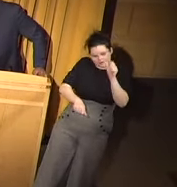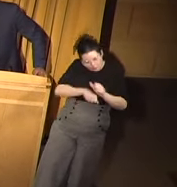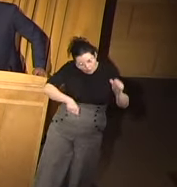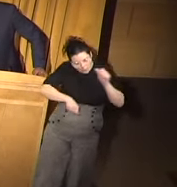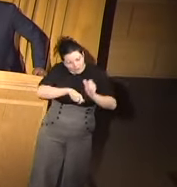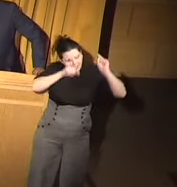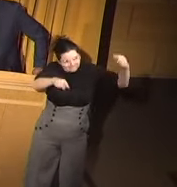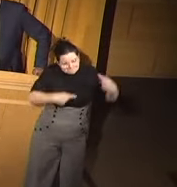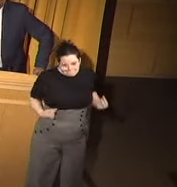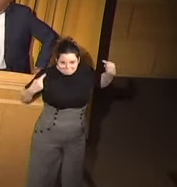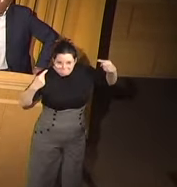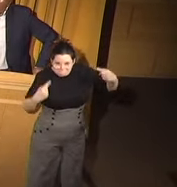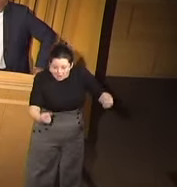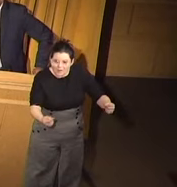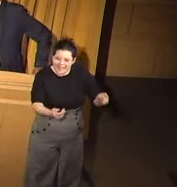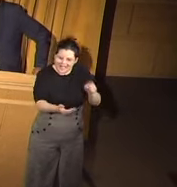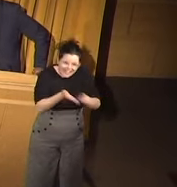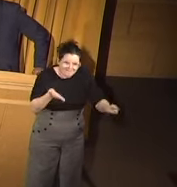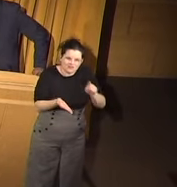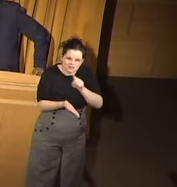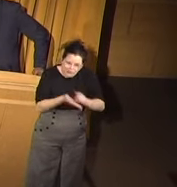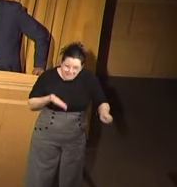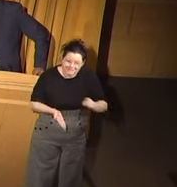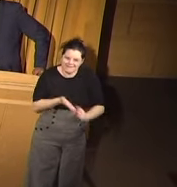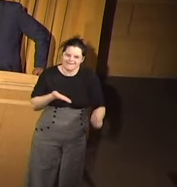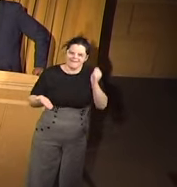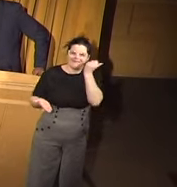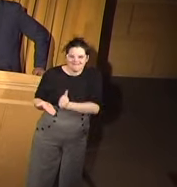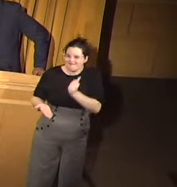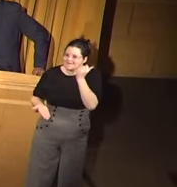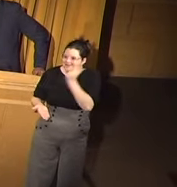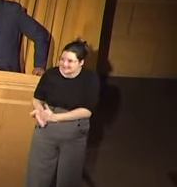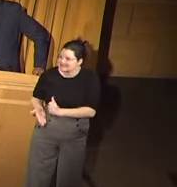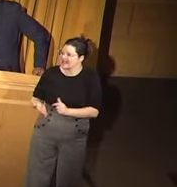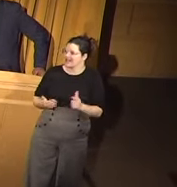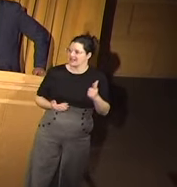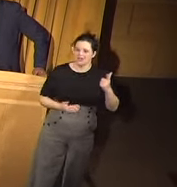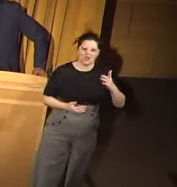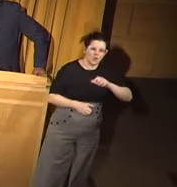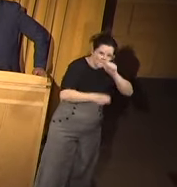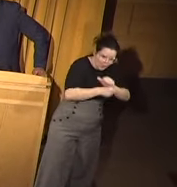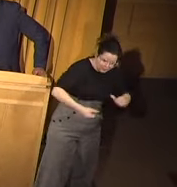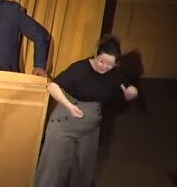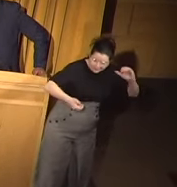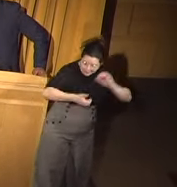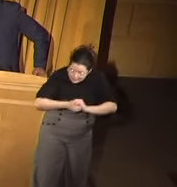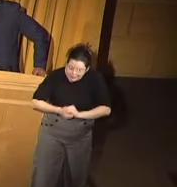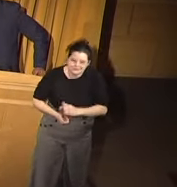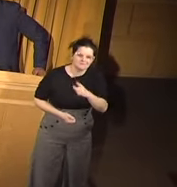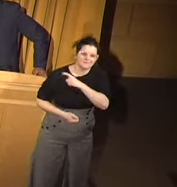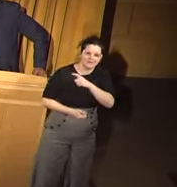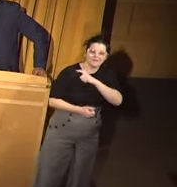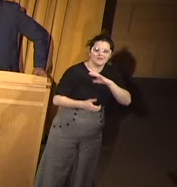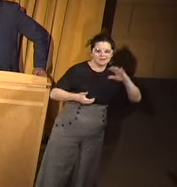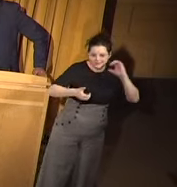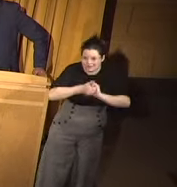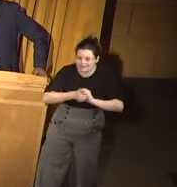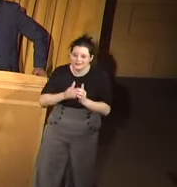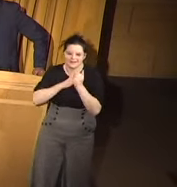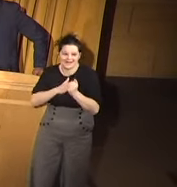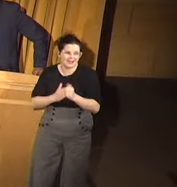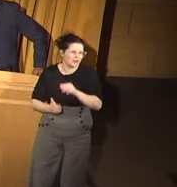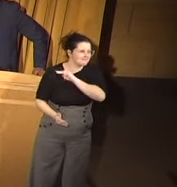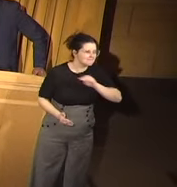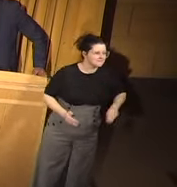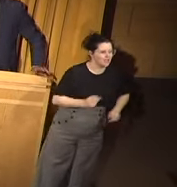every week and every day with the Minneapolis Police Department and the leadership. Mayors come